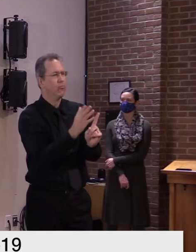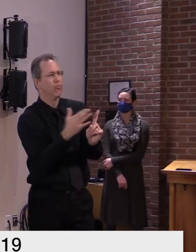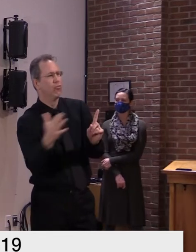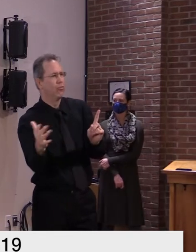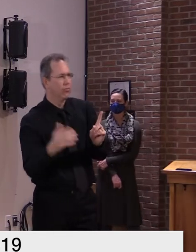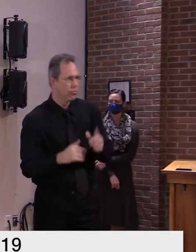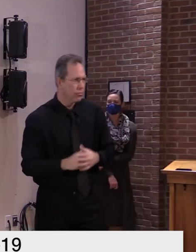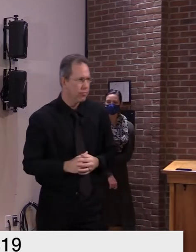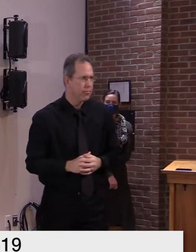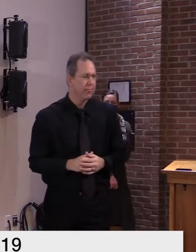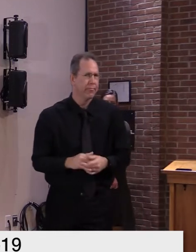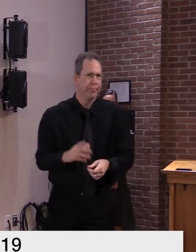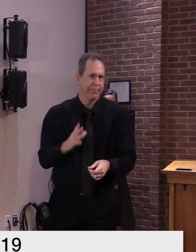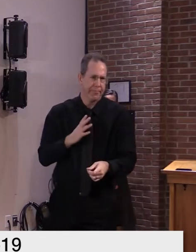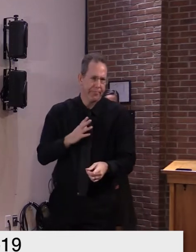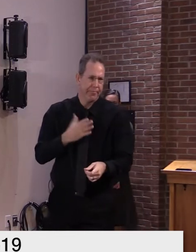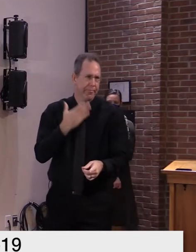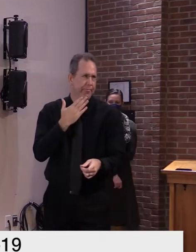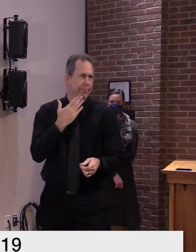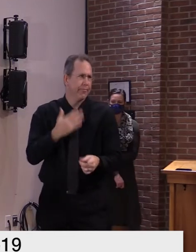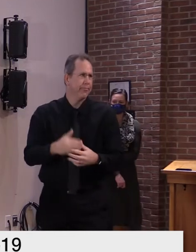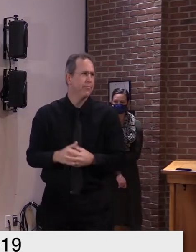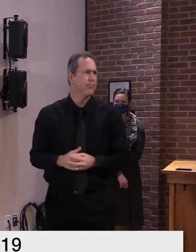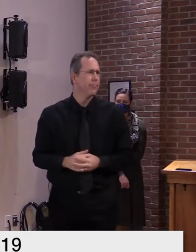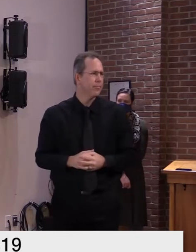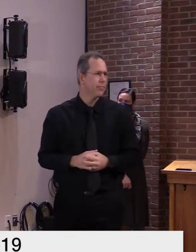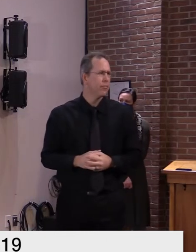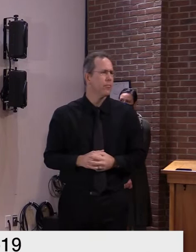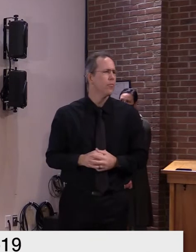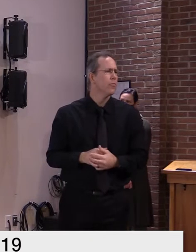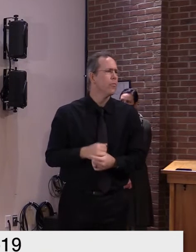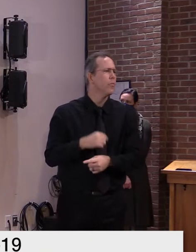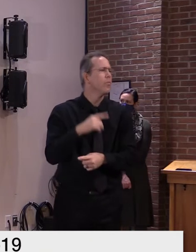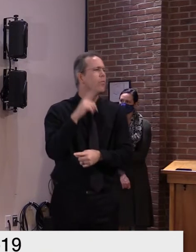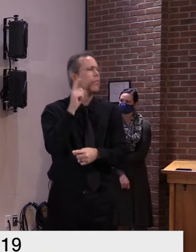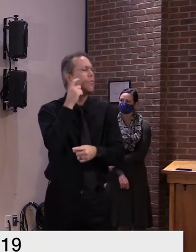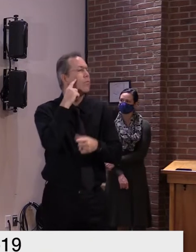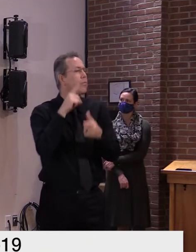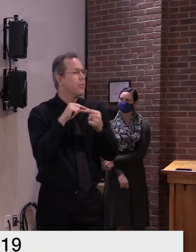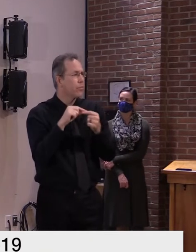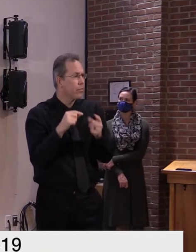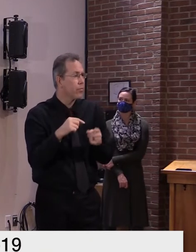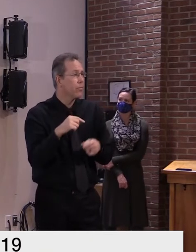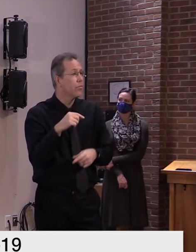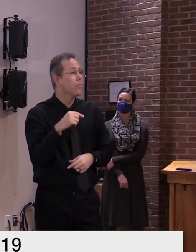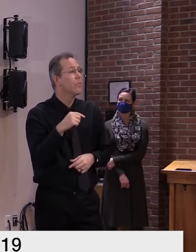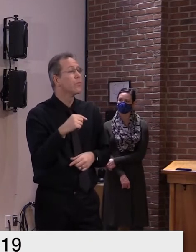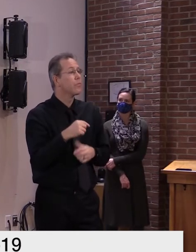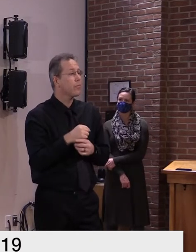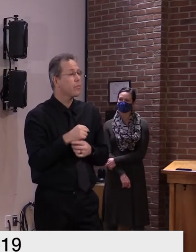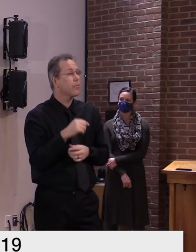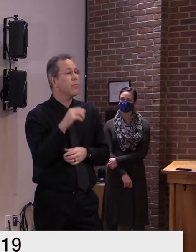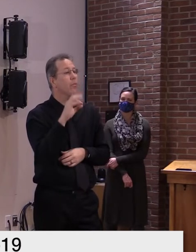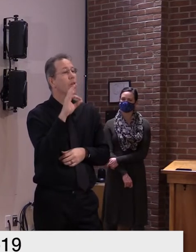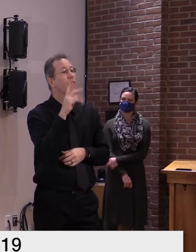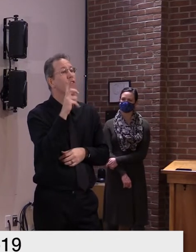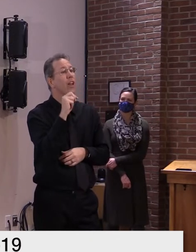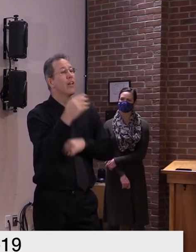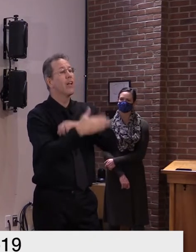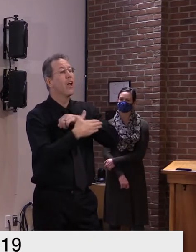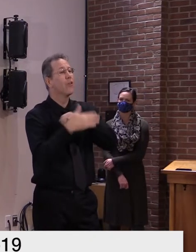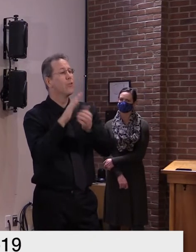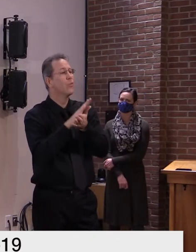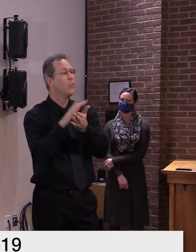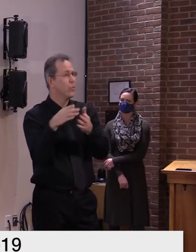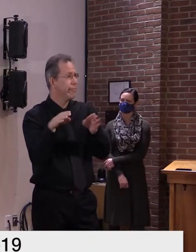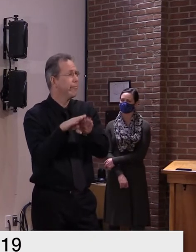i understand there's at least one school closure in franklin county due to the virus can you give us an update uh on that and and